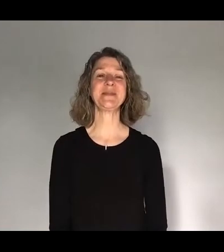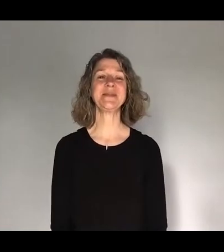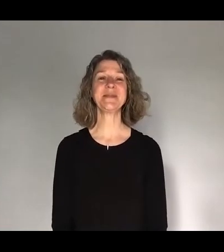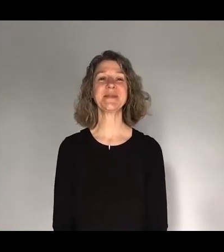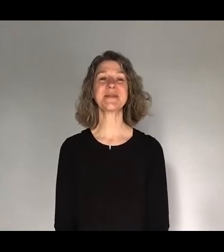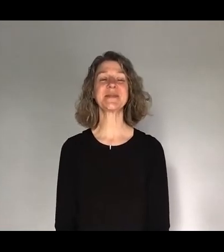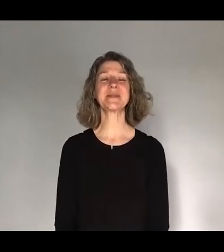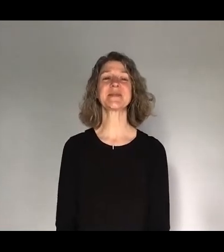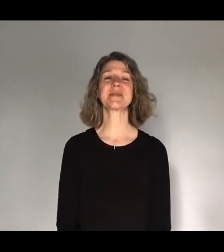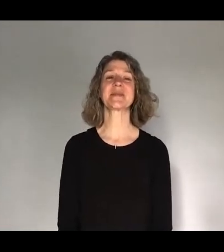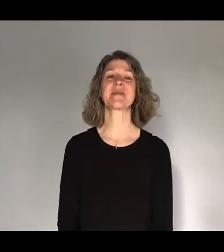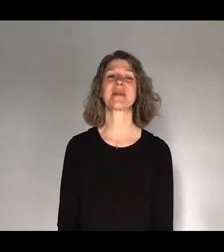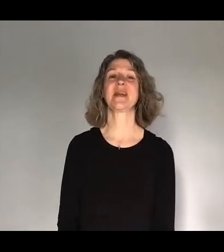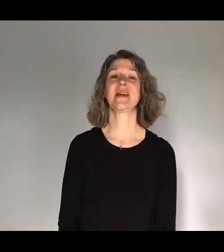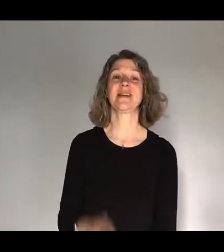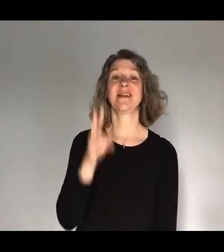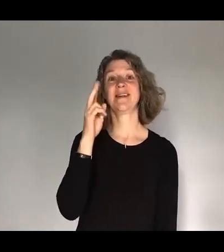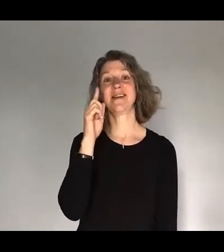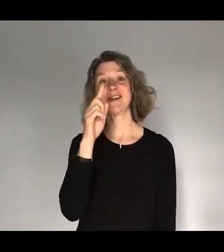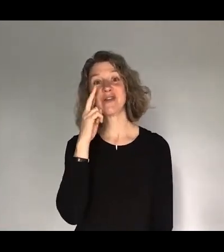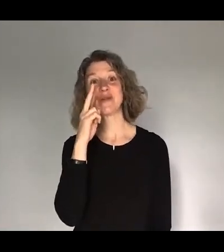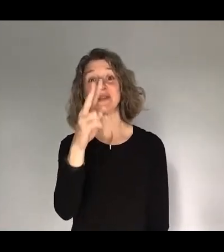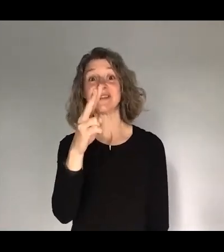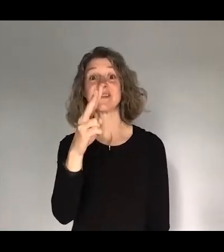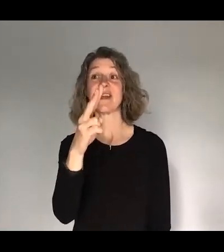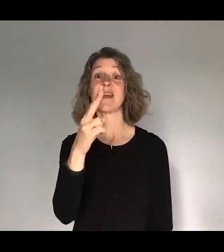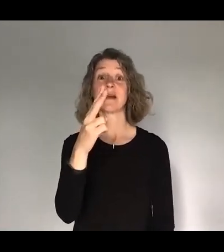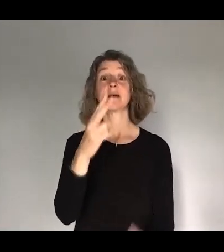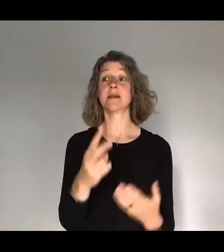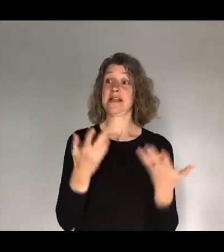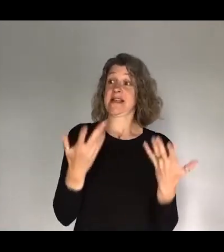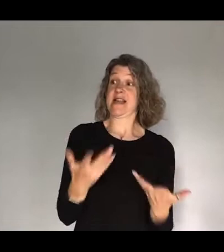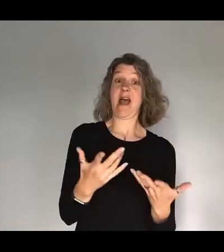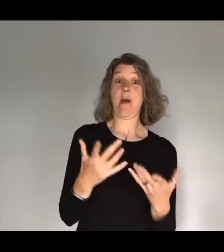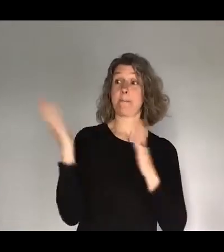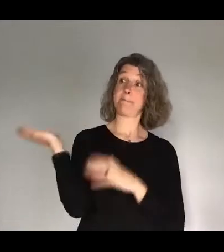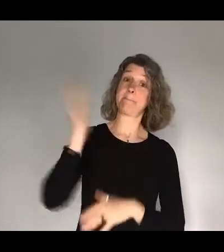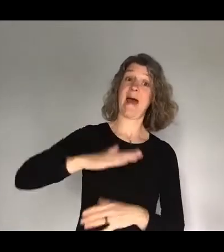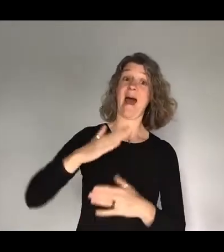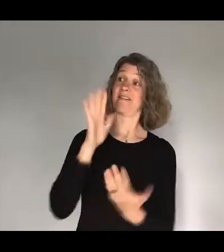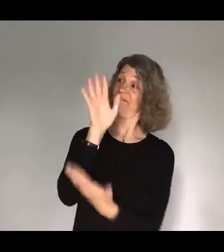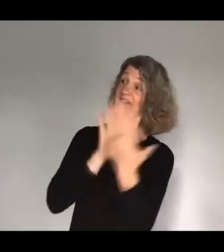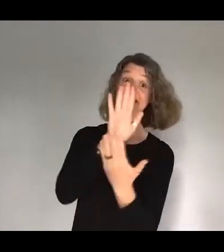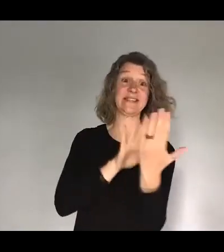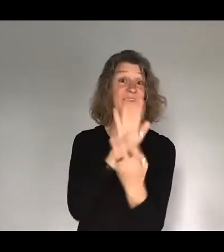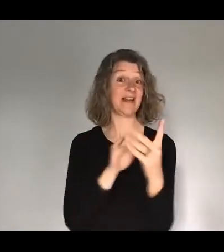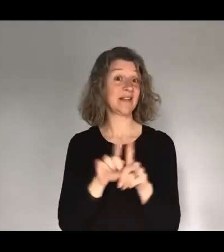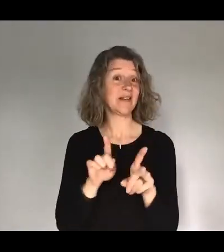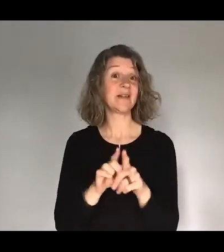As you can see, we are back running in person, and it is so good to be in the room, isn't it, Ben? We are running 11 services